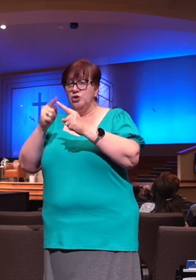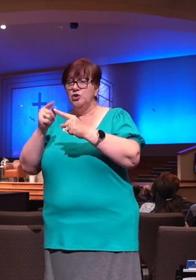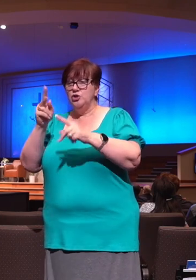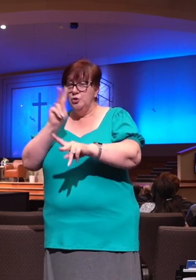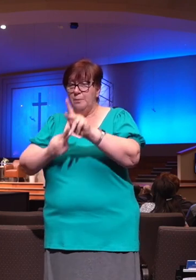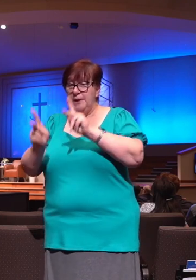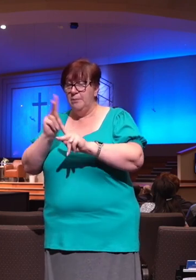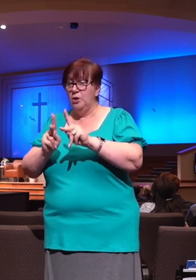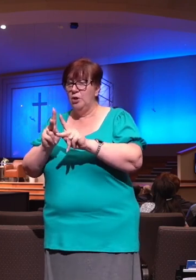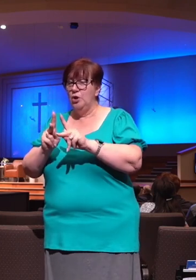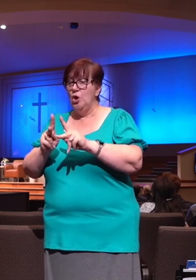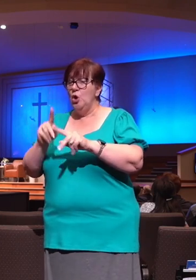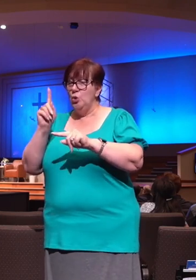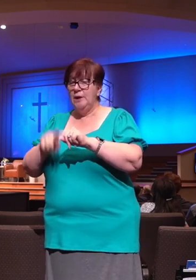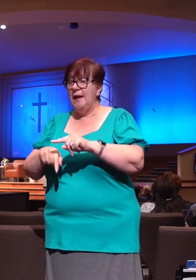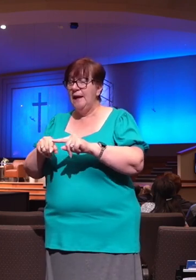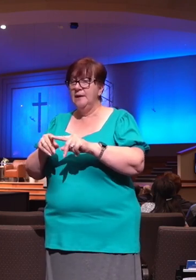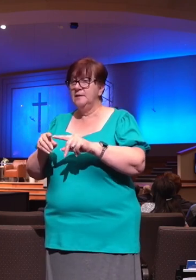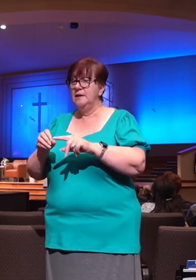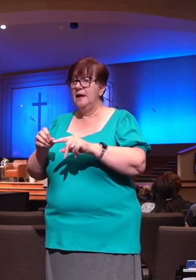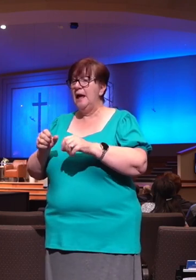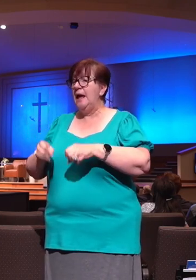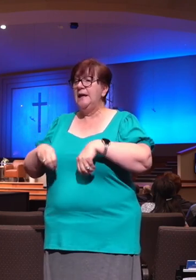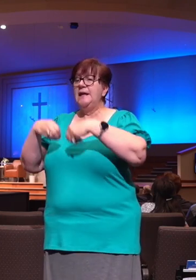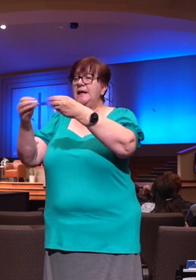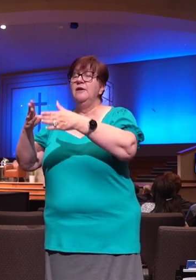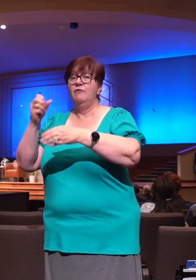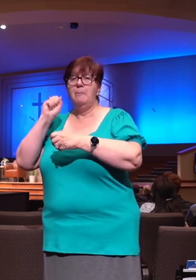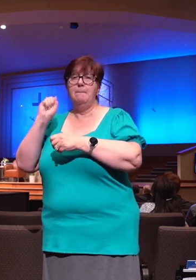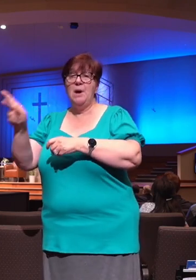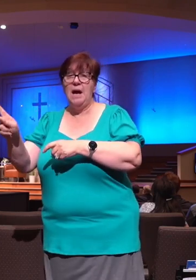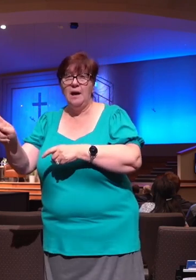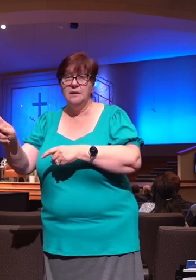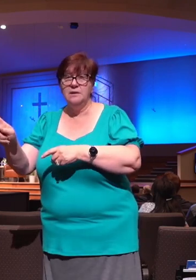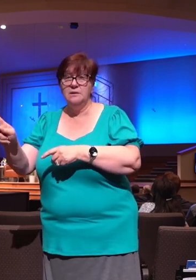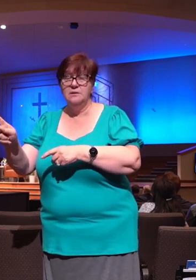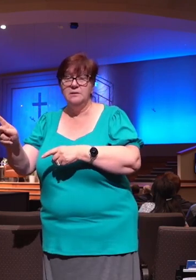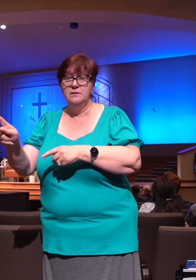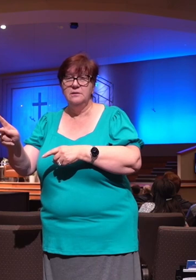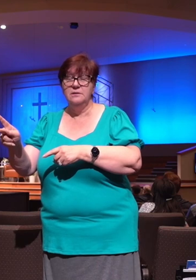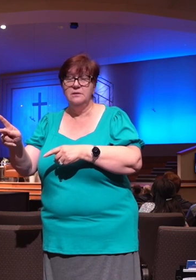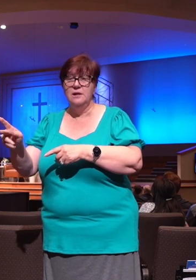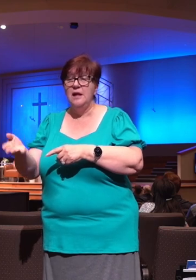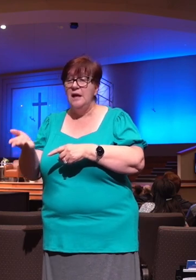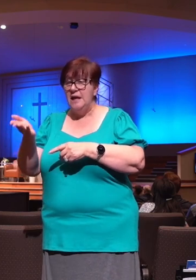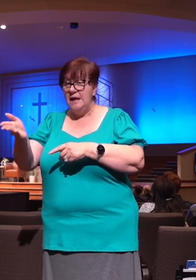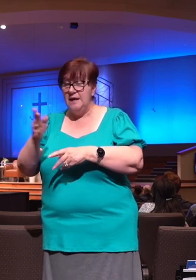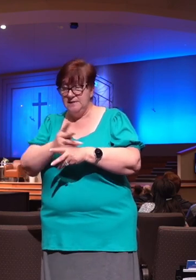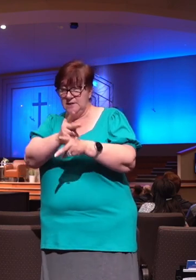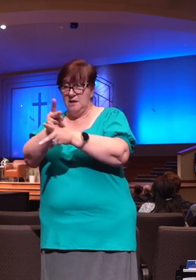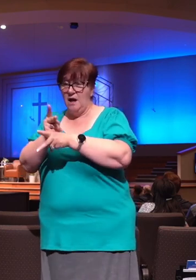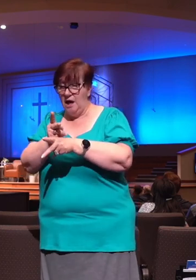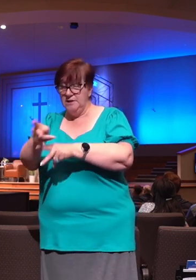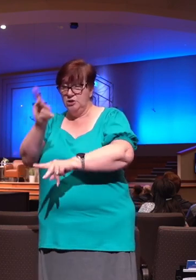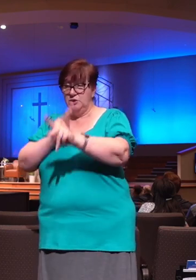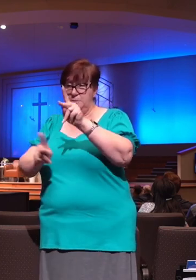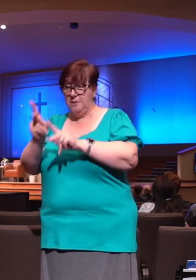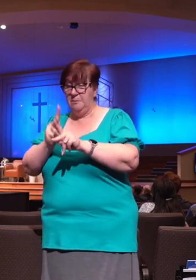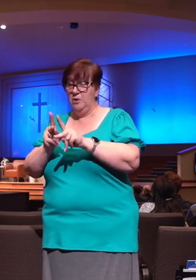And what we find so often times is when he bestows this kindness to these individuals that they are overwhelmed. They want to do something in return.